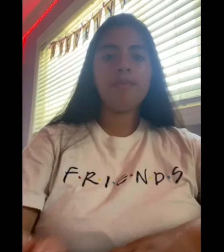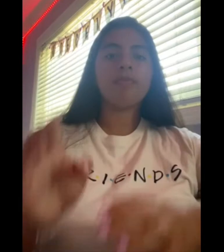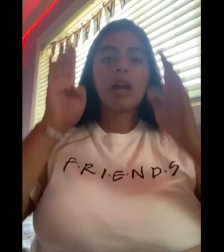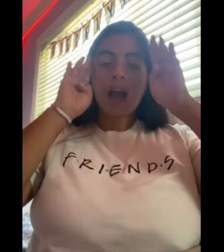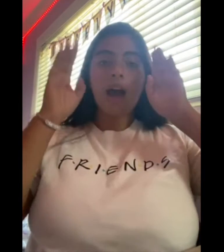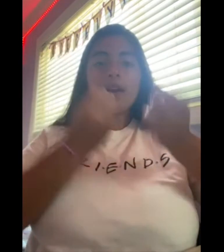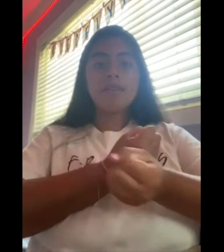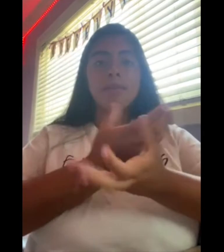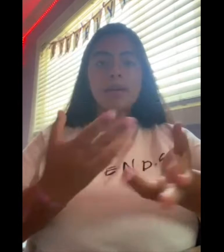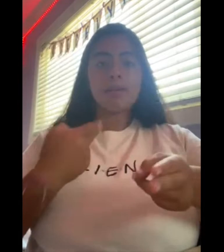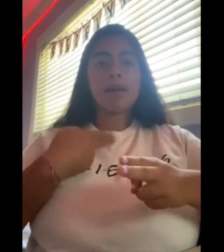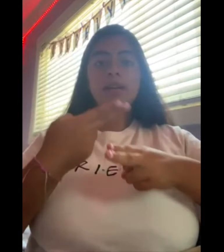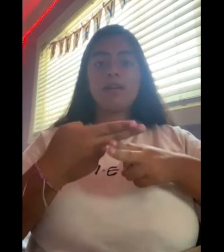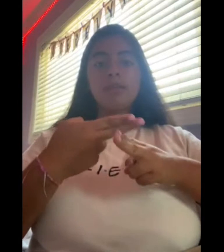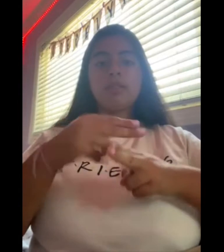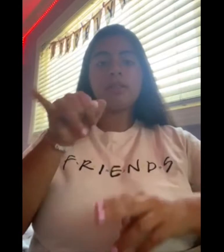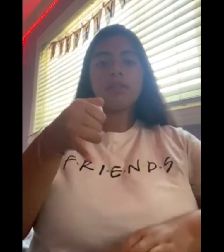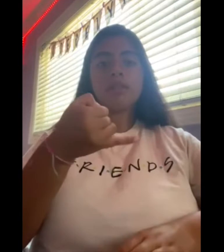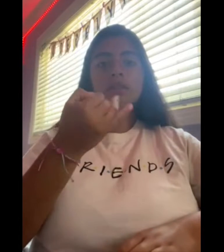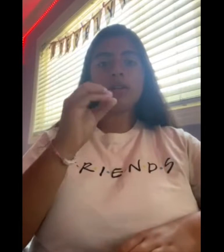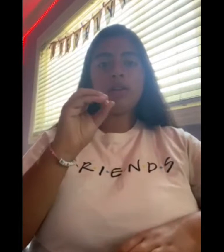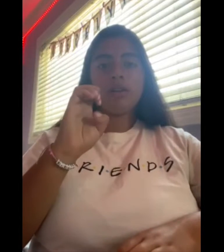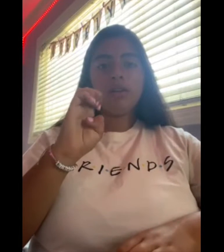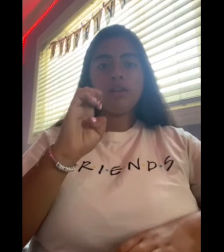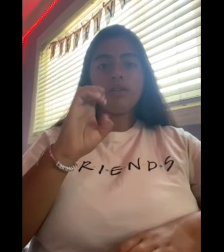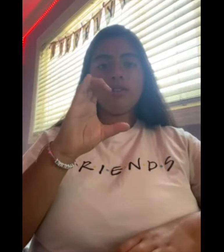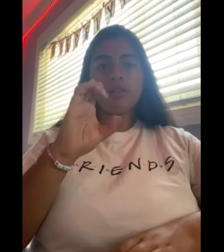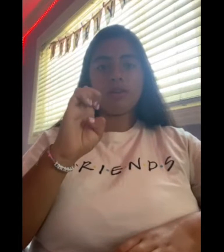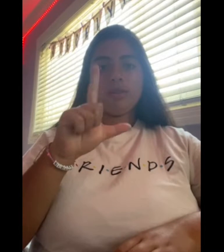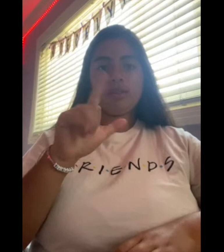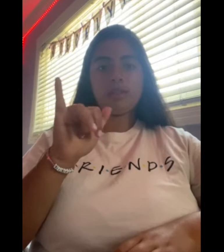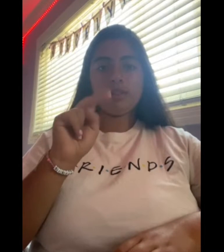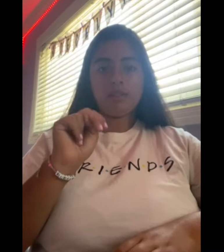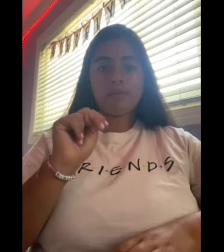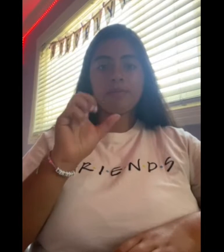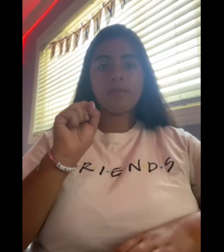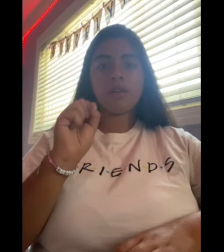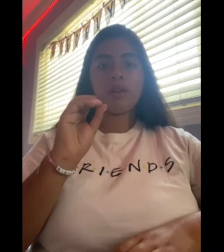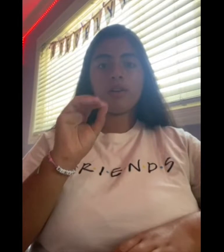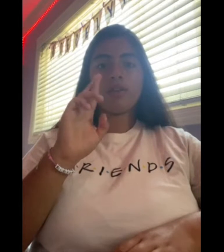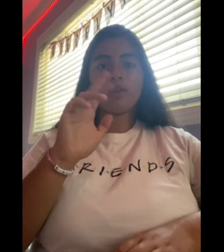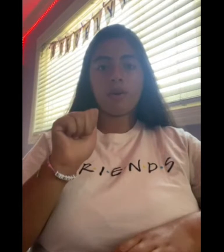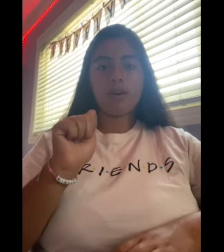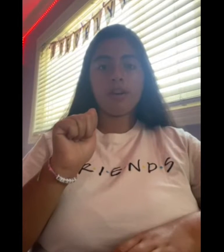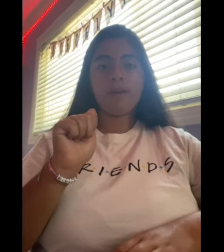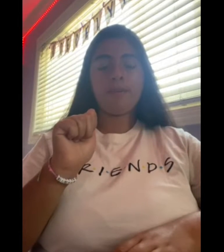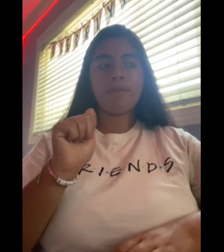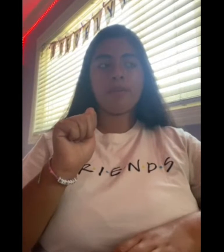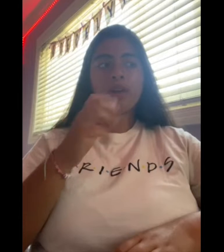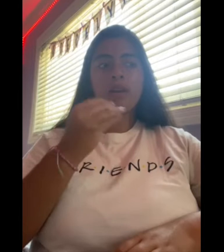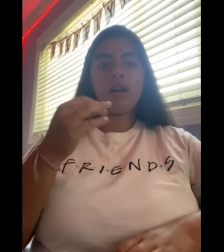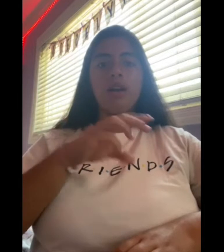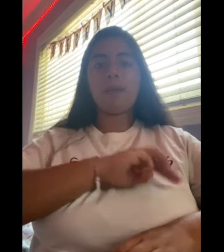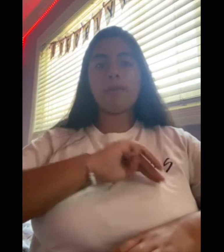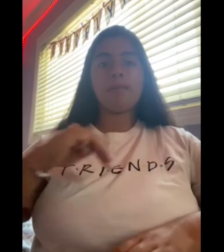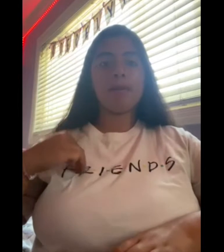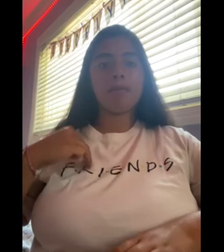Hi everybody, my name is Jocelyn Sawyer and I'm a member